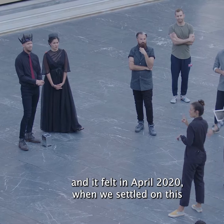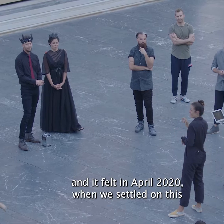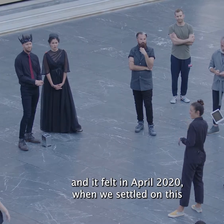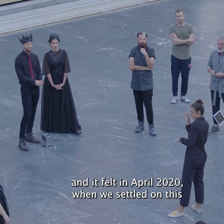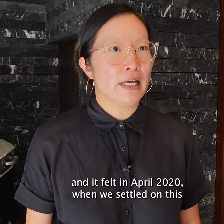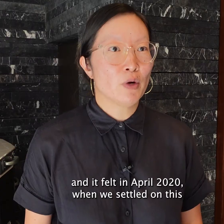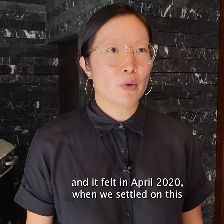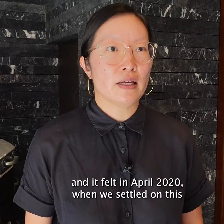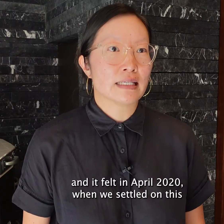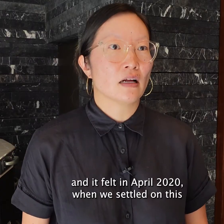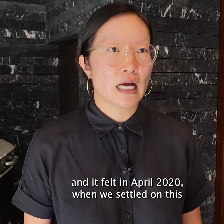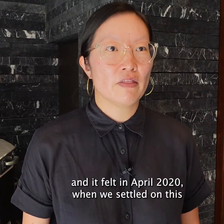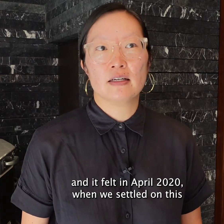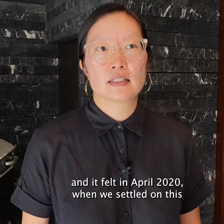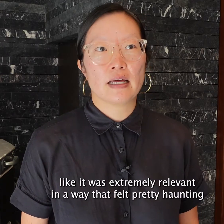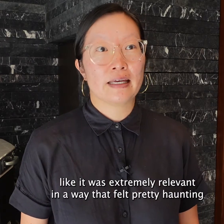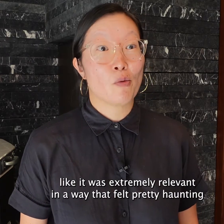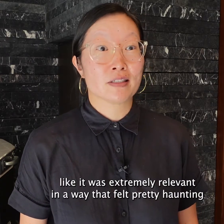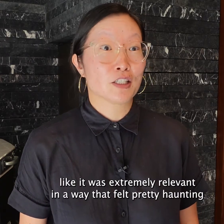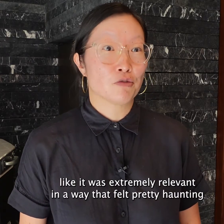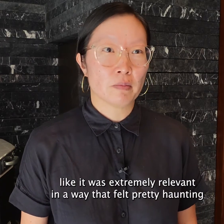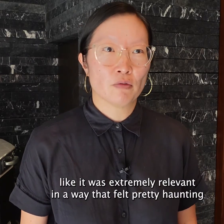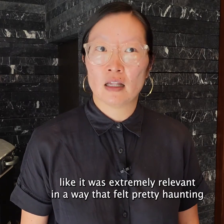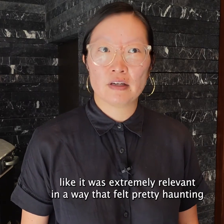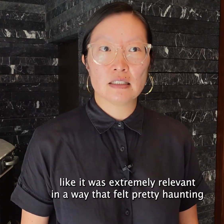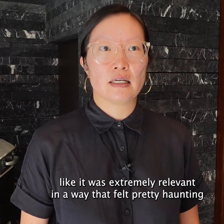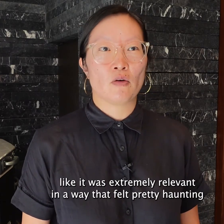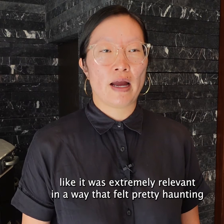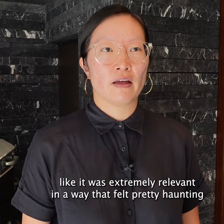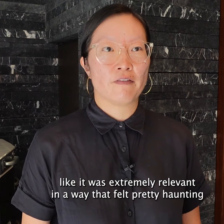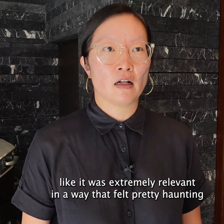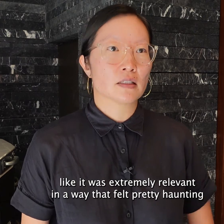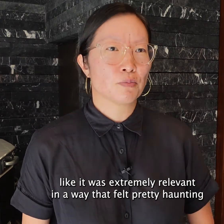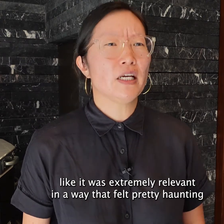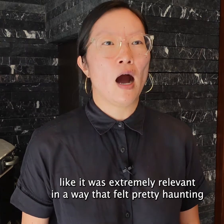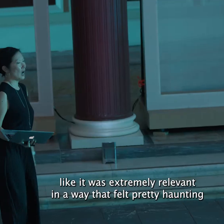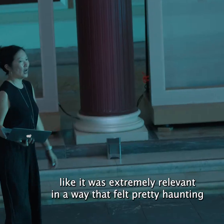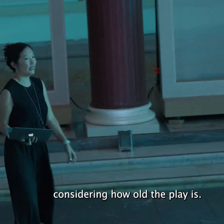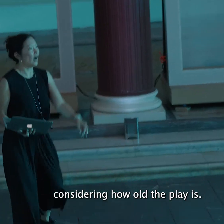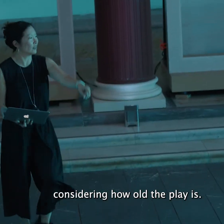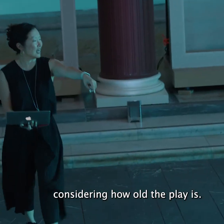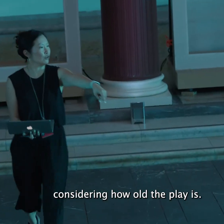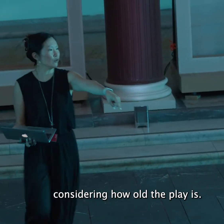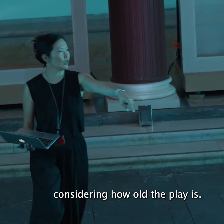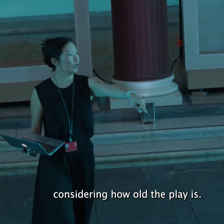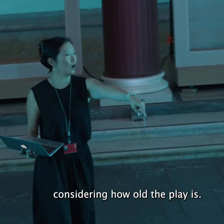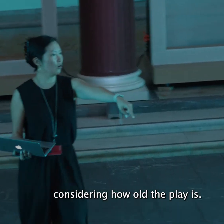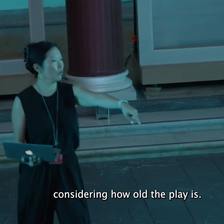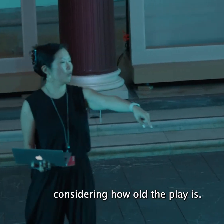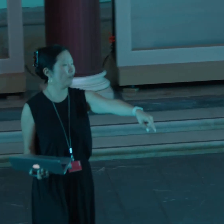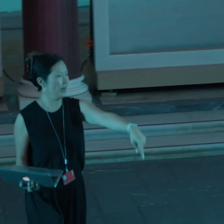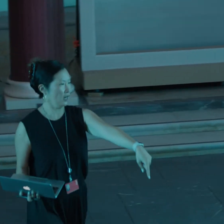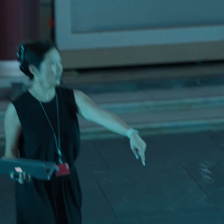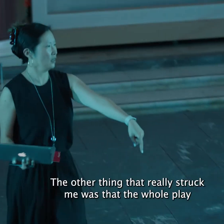April 2020, when we settled on this, like it was extremely relevant in a way that felt pretty haunting considering how old the